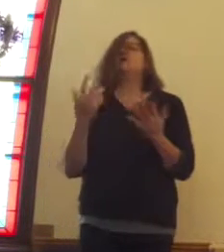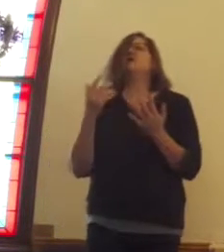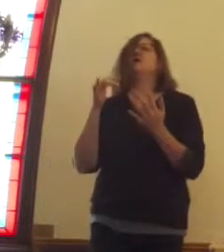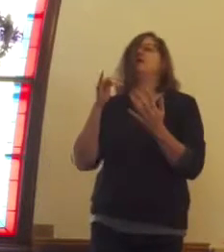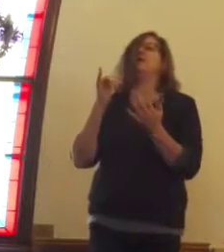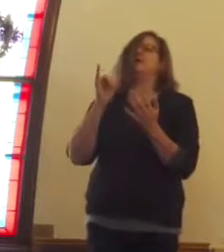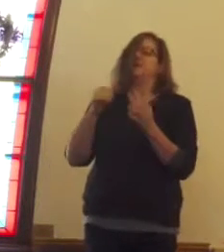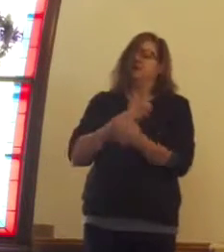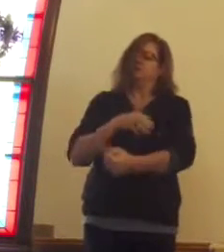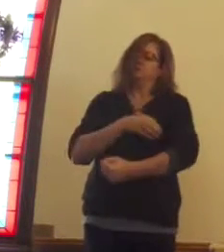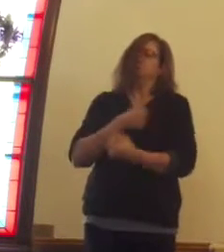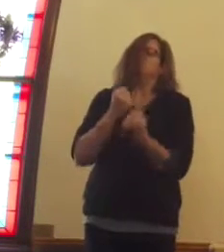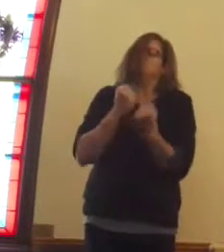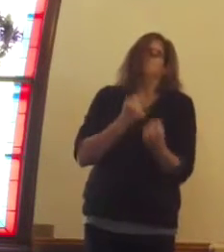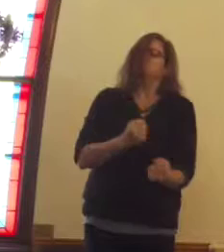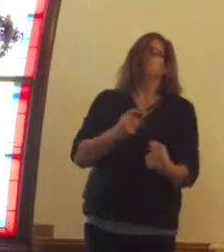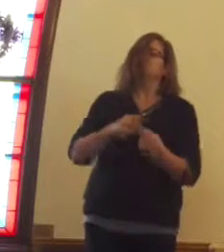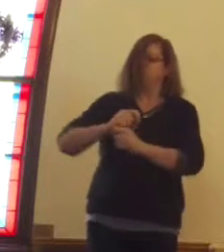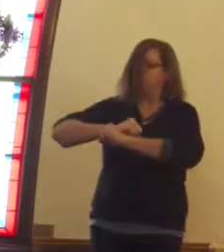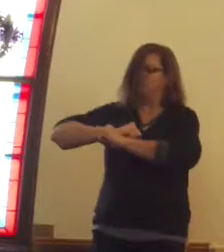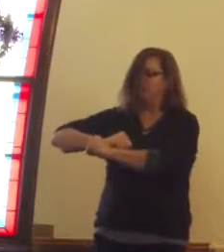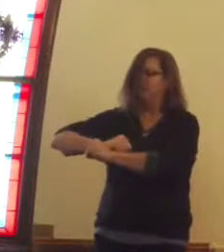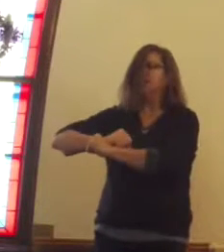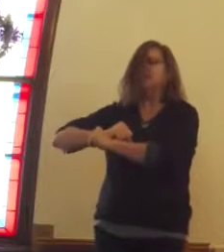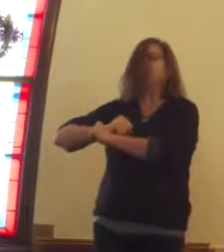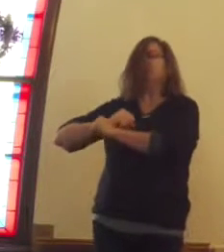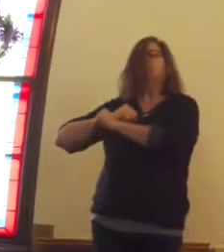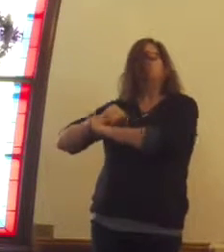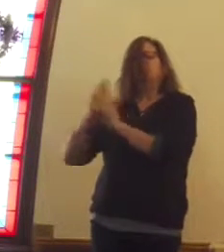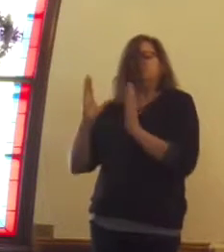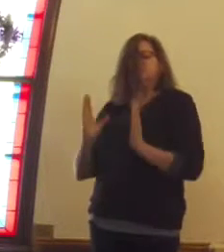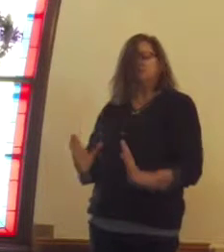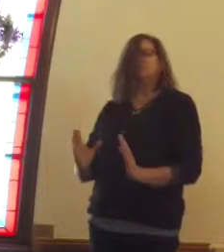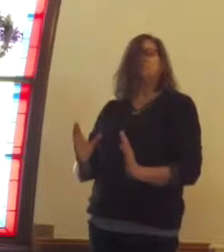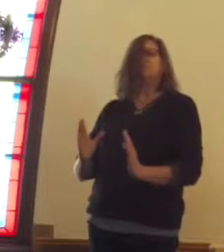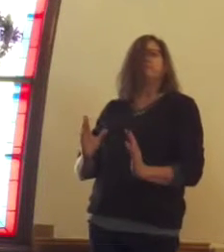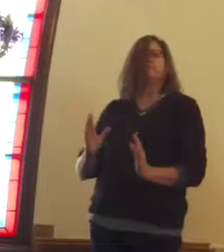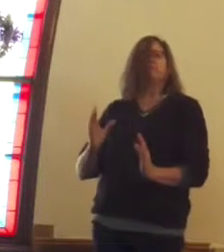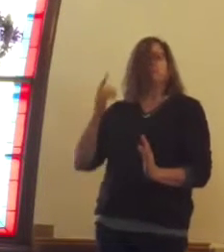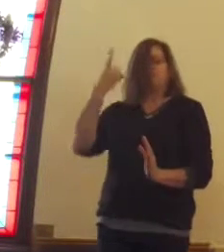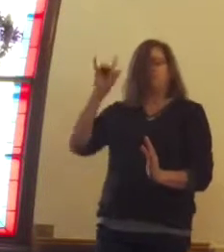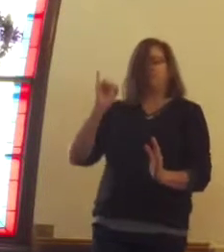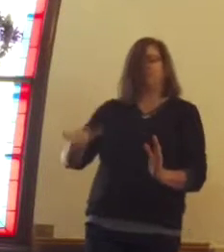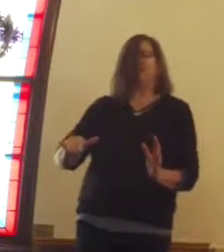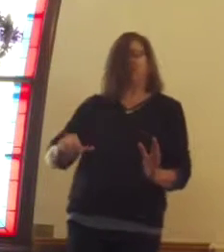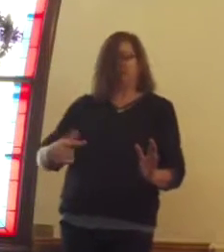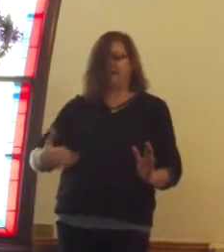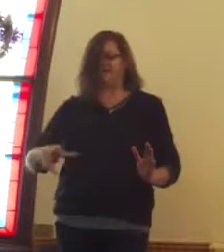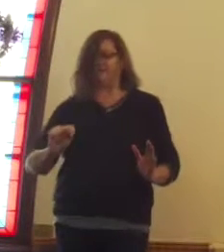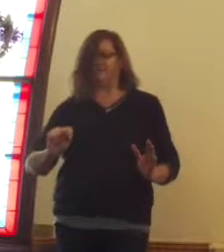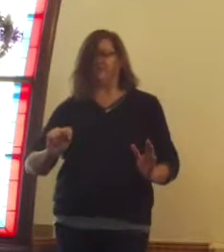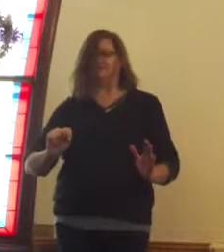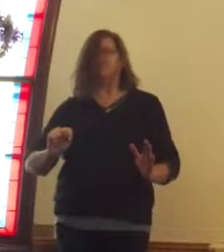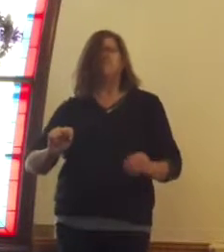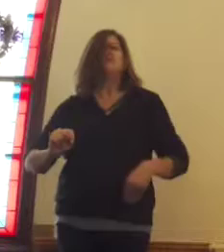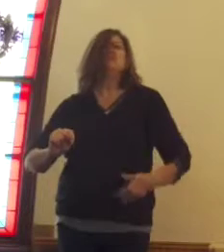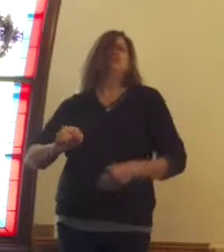strength to be the guardian and protector of what God's greatest gift is to be given to humankind.